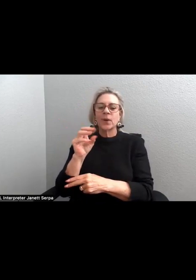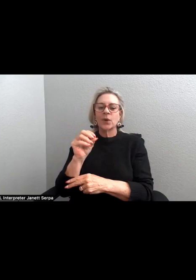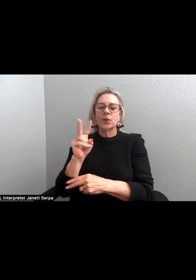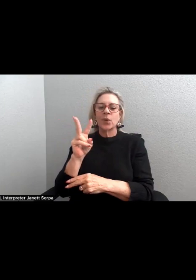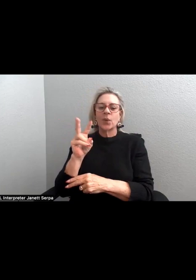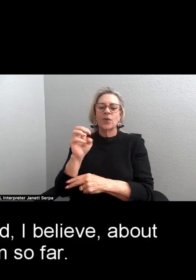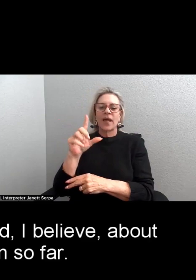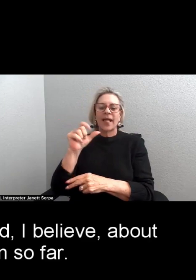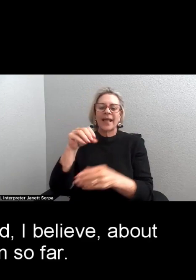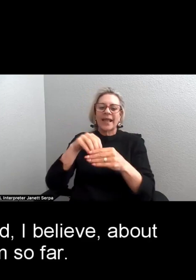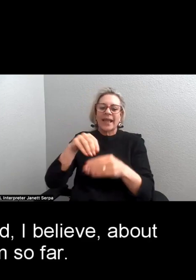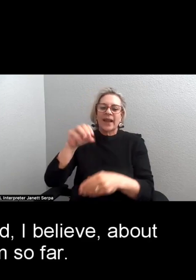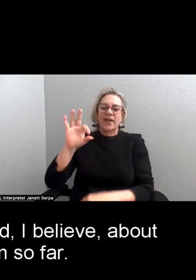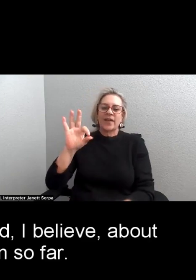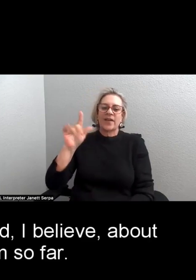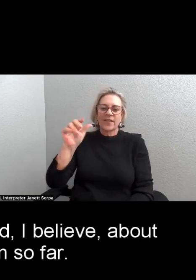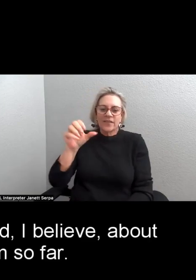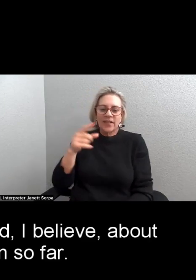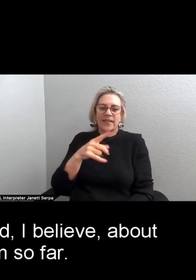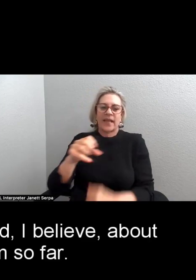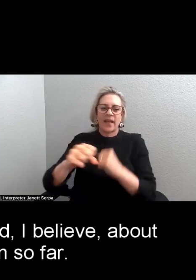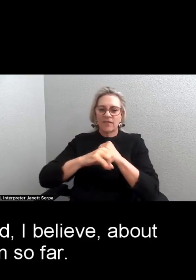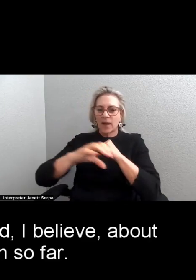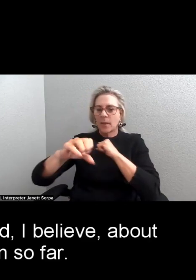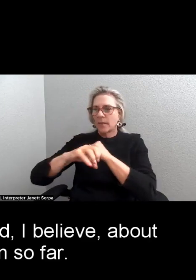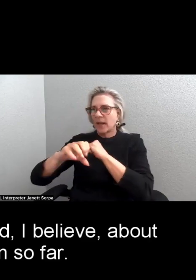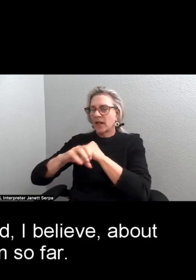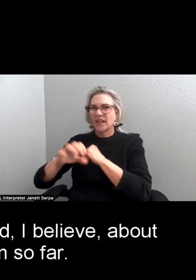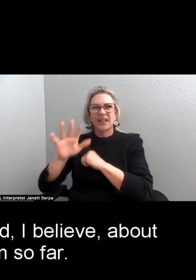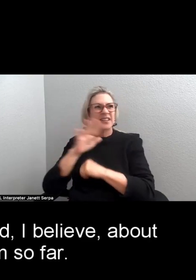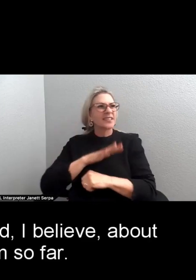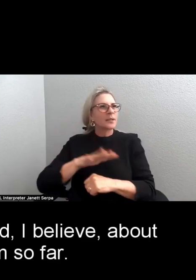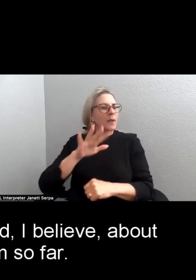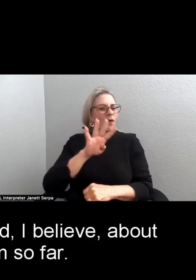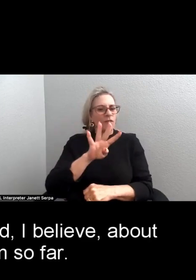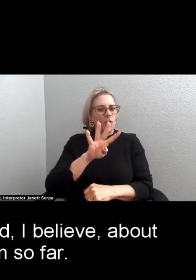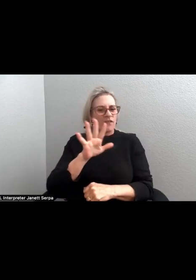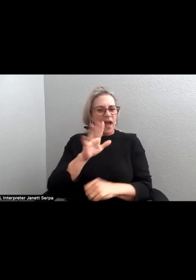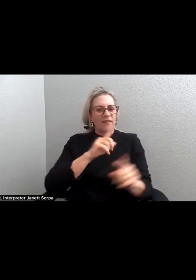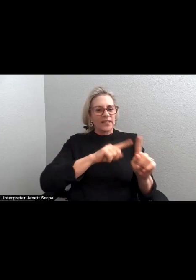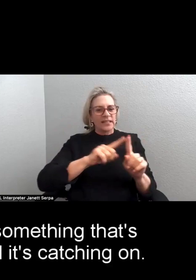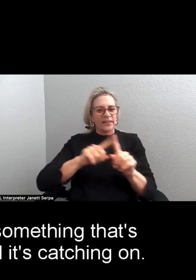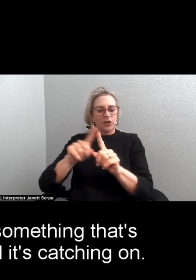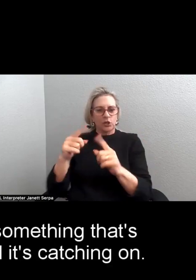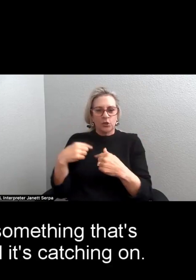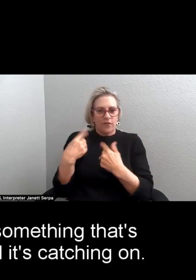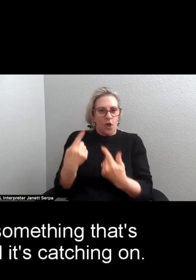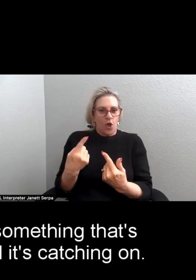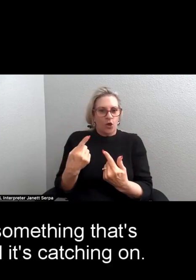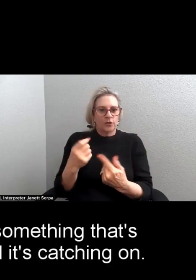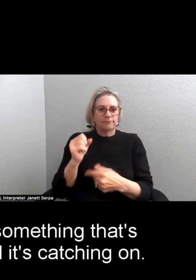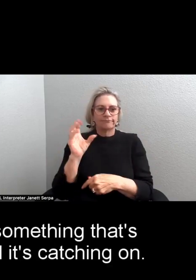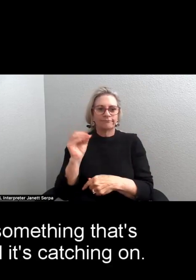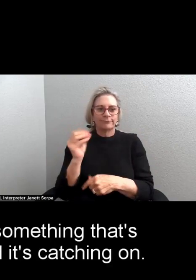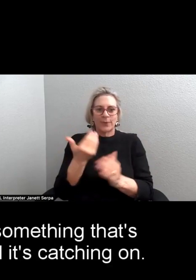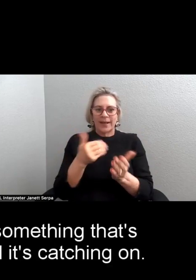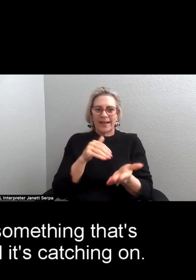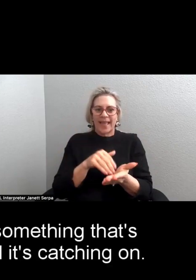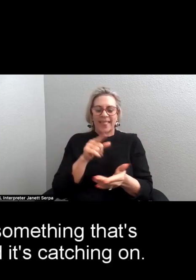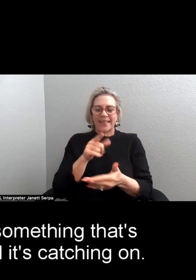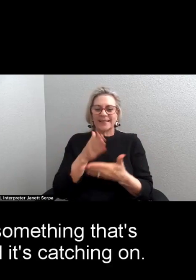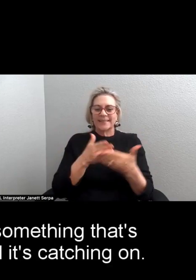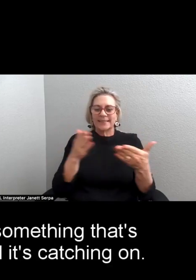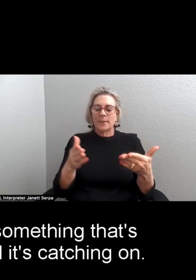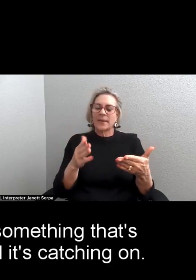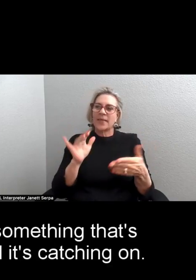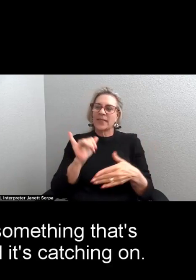Flash. They have published, I believe, about 45 of them so far. So, again, this is something that's